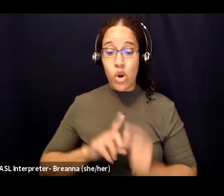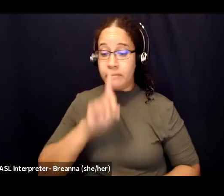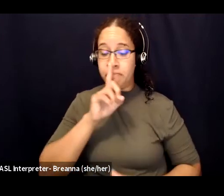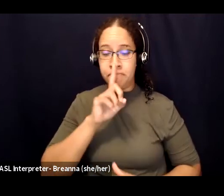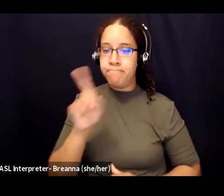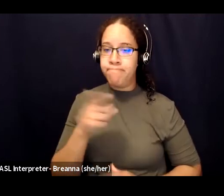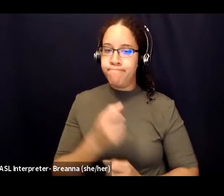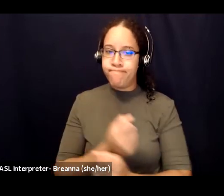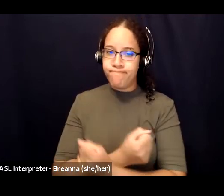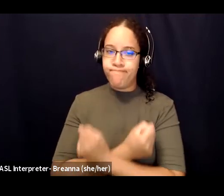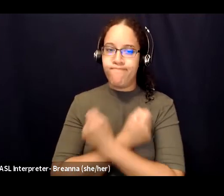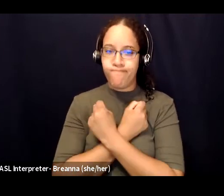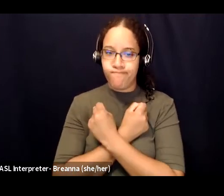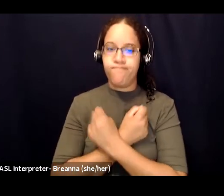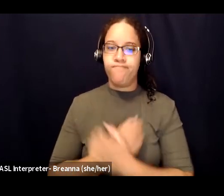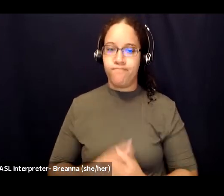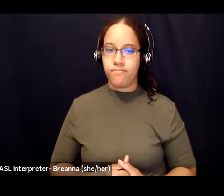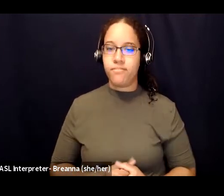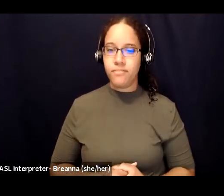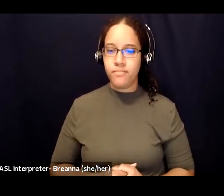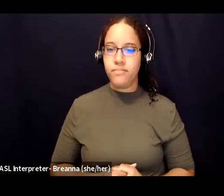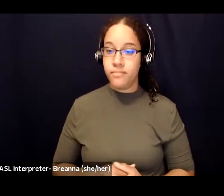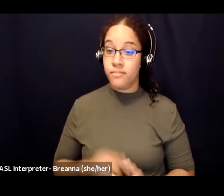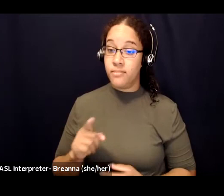thank you for sharing that i'm sorry that happened